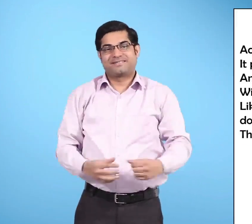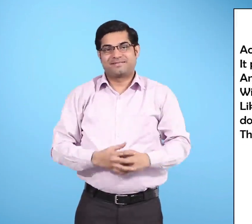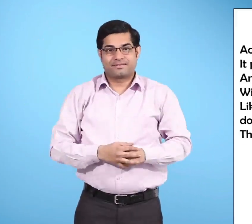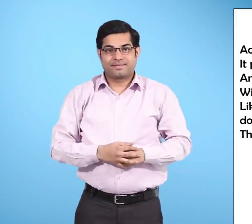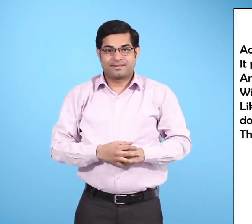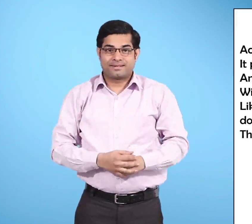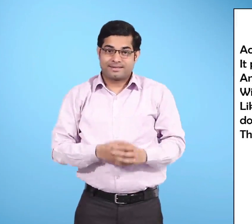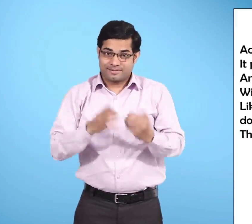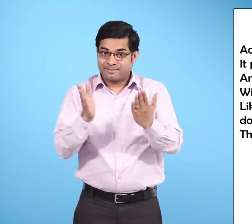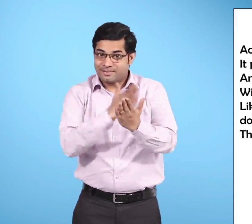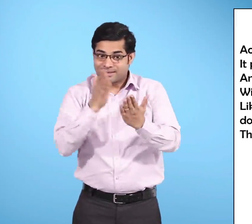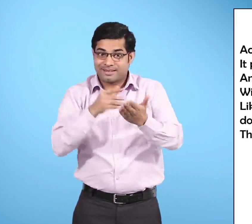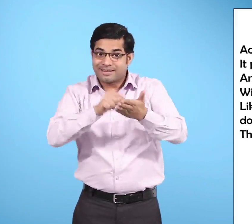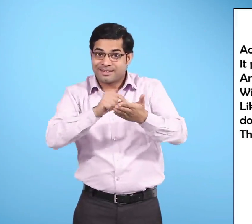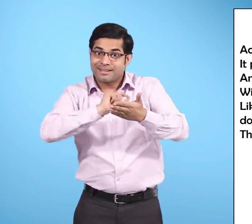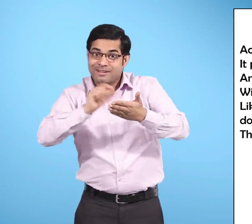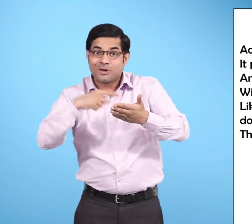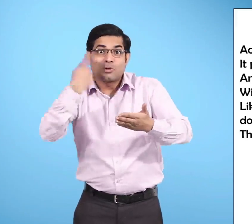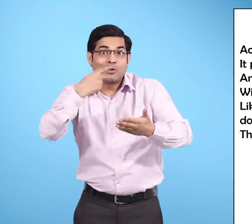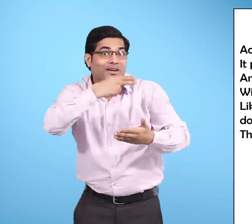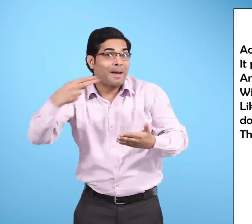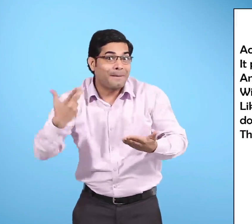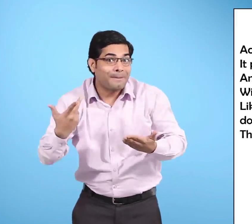Poet H.W. Longfellow